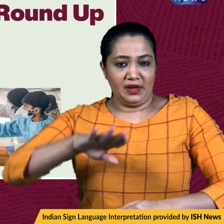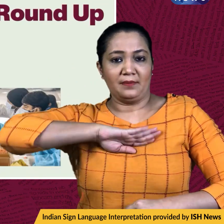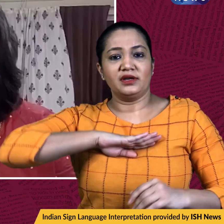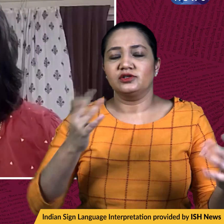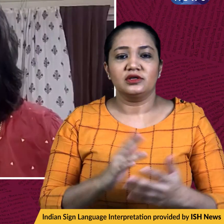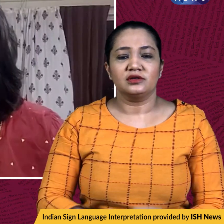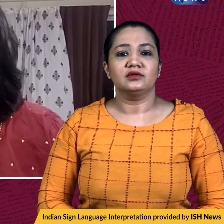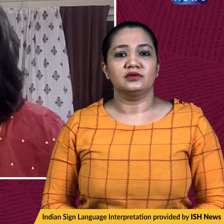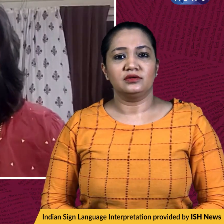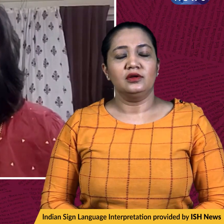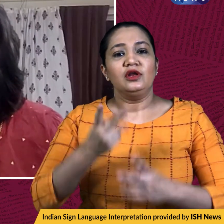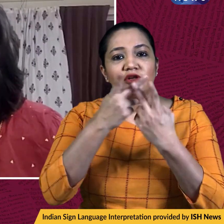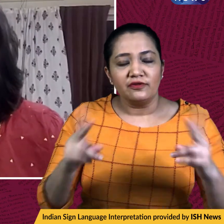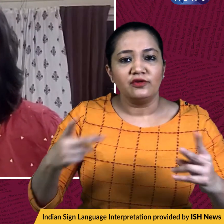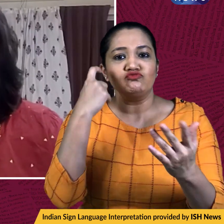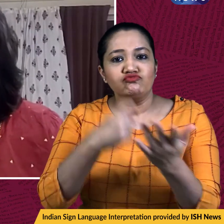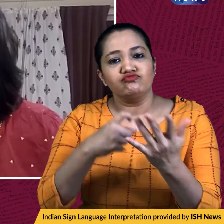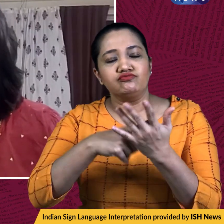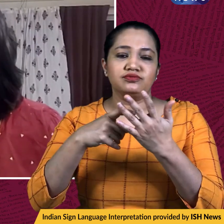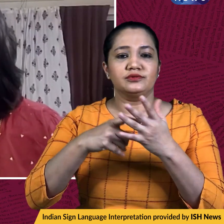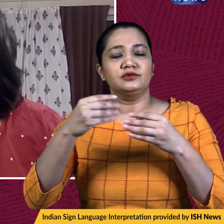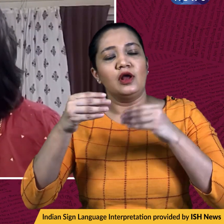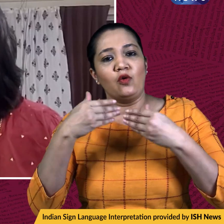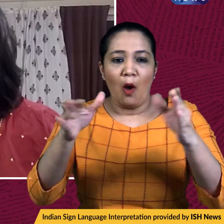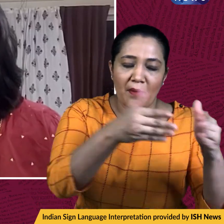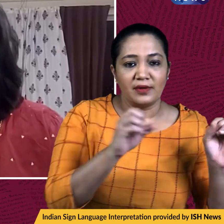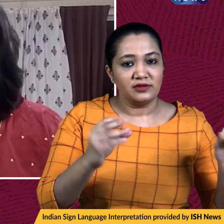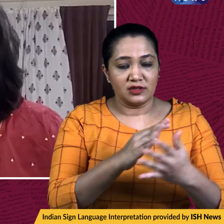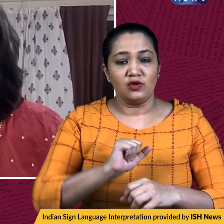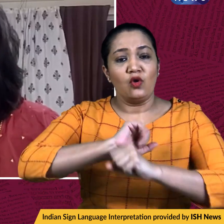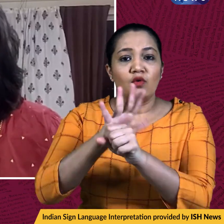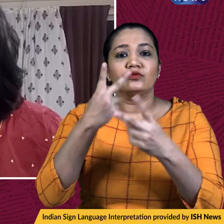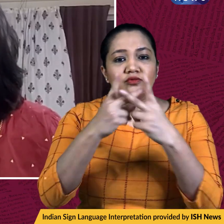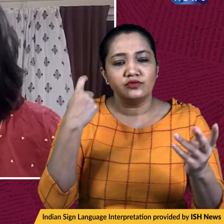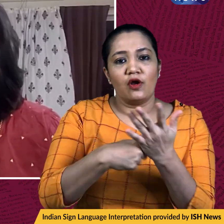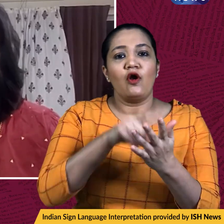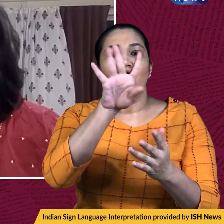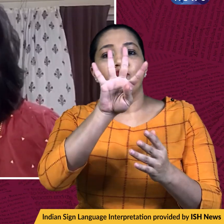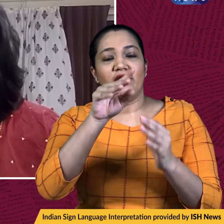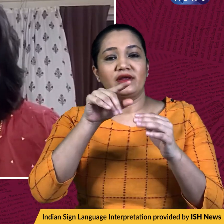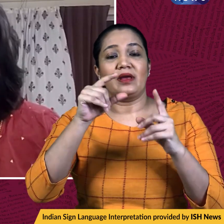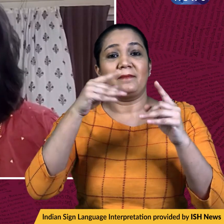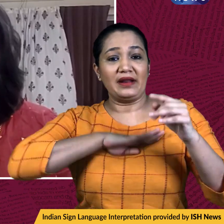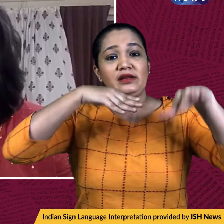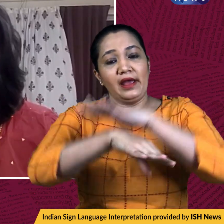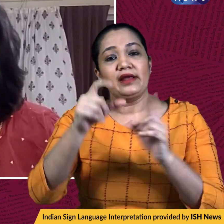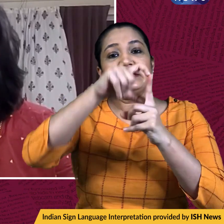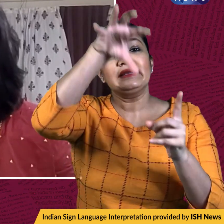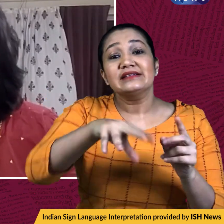Maharashtra, which has now eased restrictions. It's eased COVID restrictions in 14 districts, including Pune and